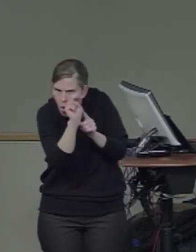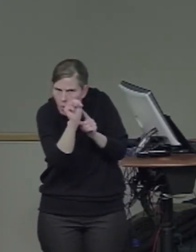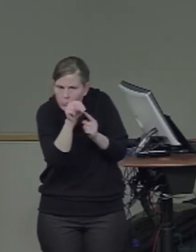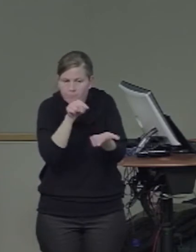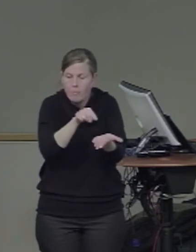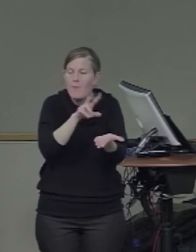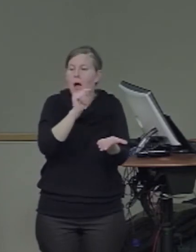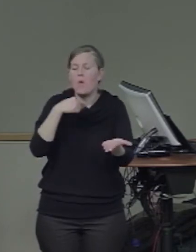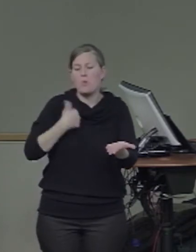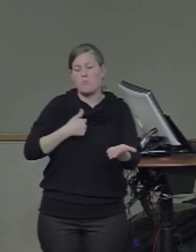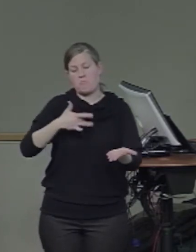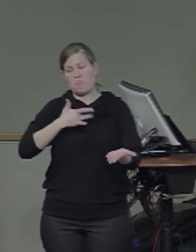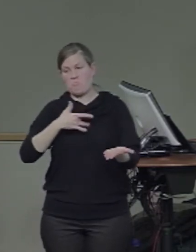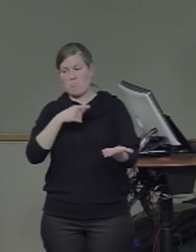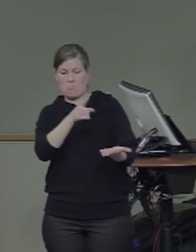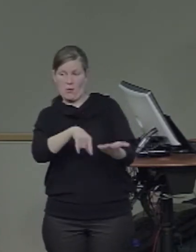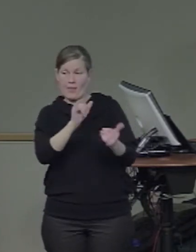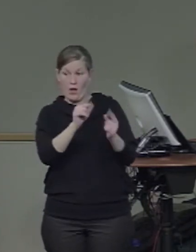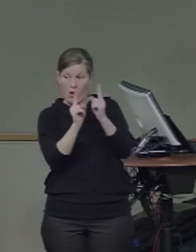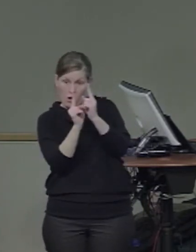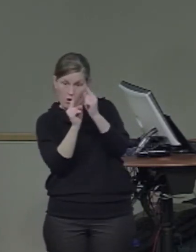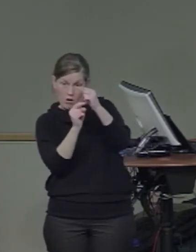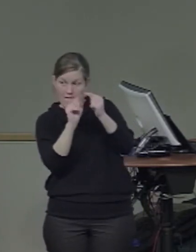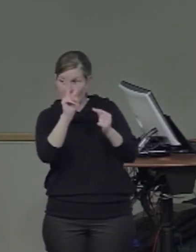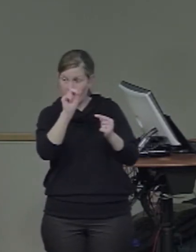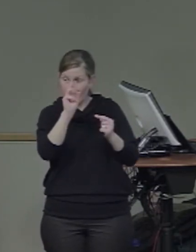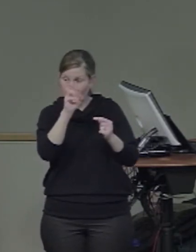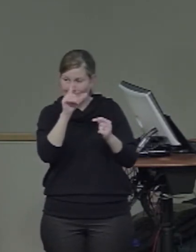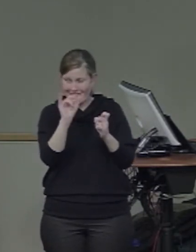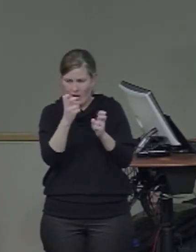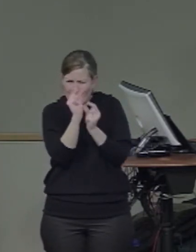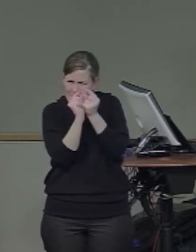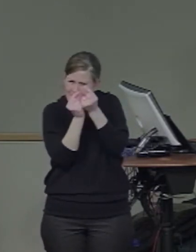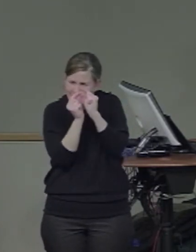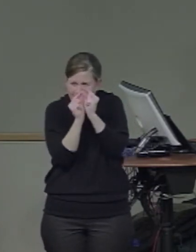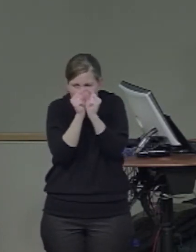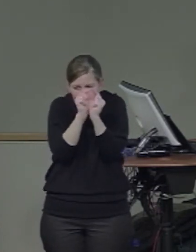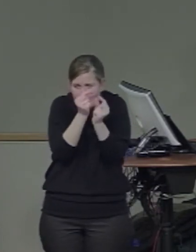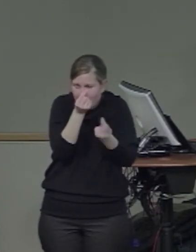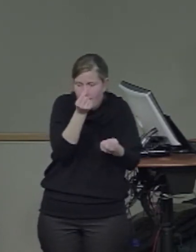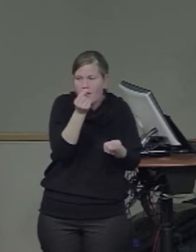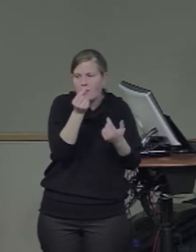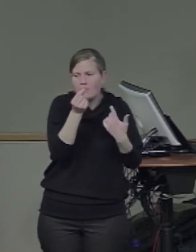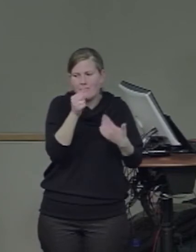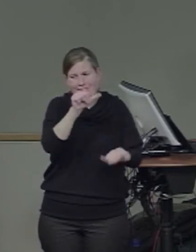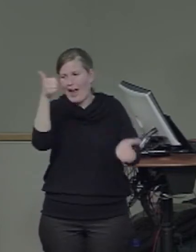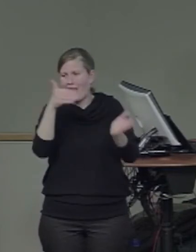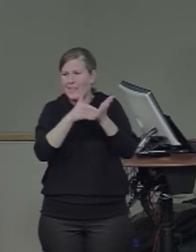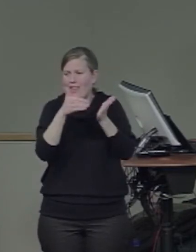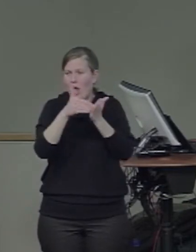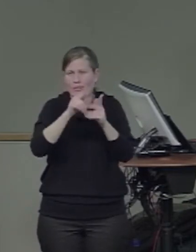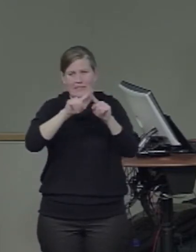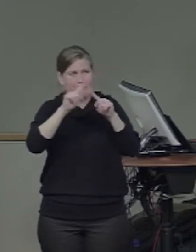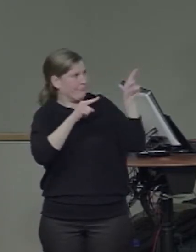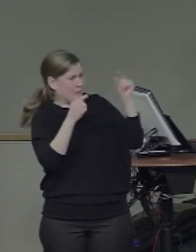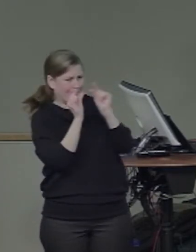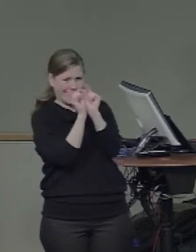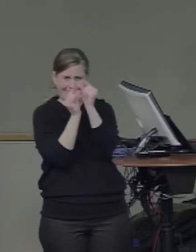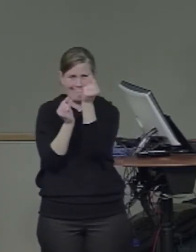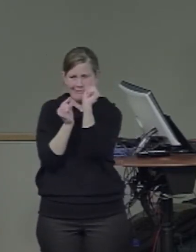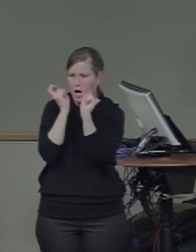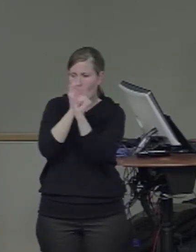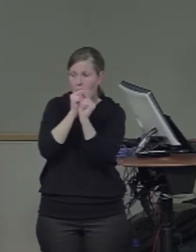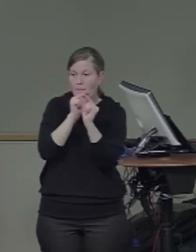size, relatively small numbers, 100,000 or 10,000 neurons maybe. At least at that scale, there